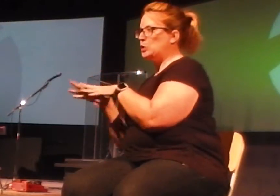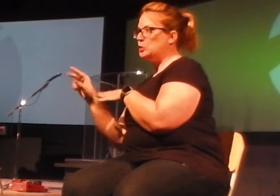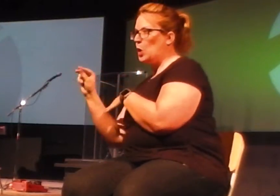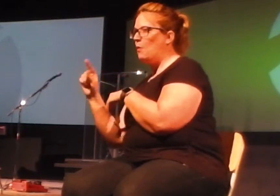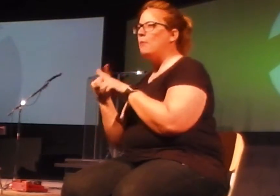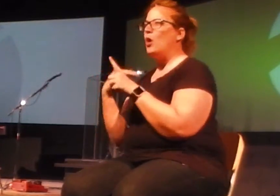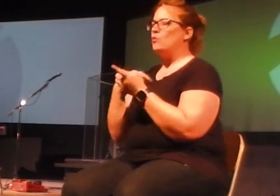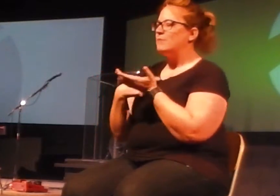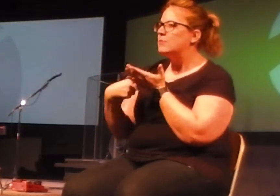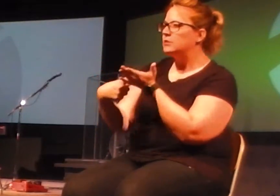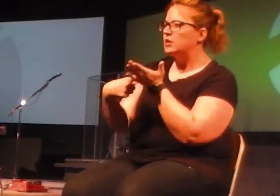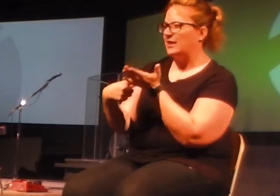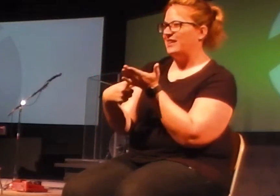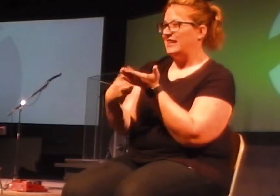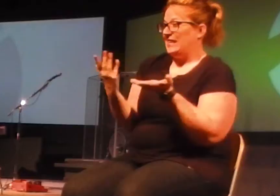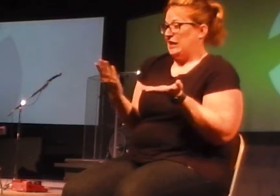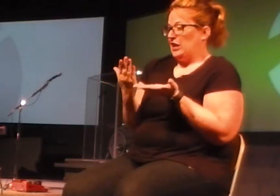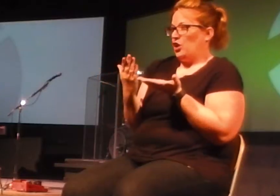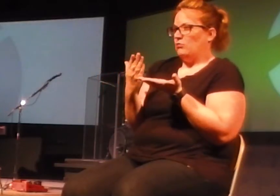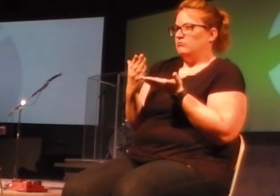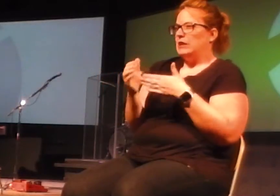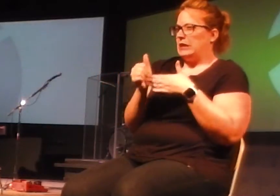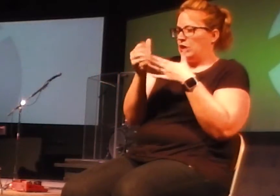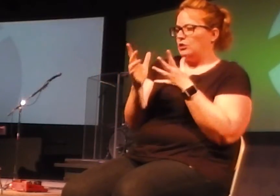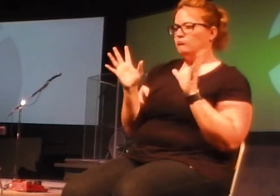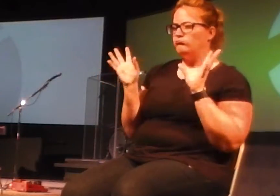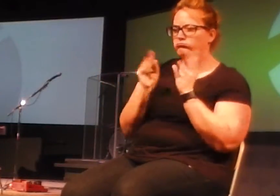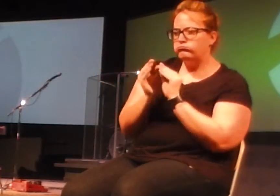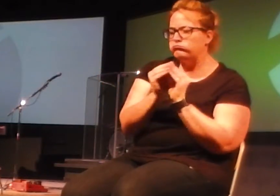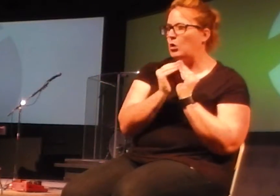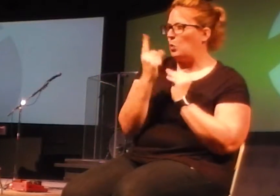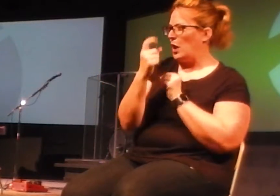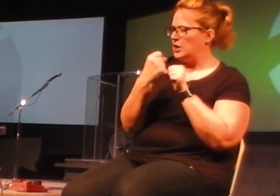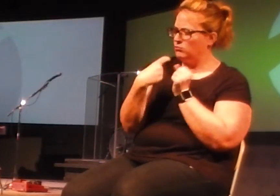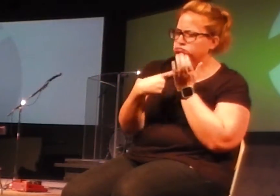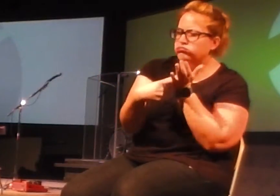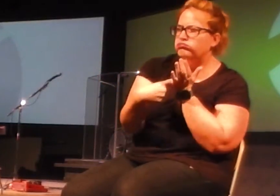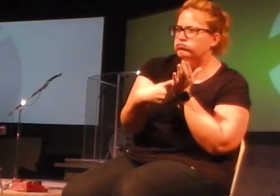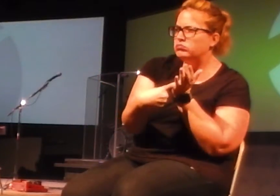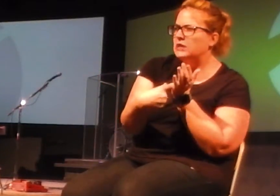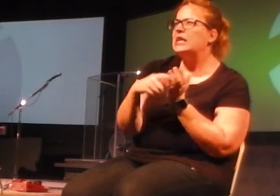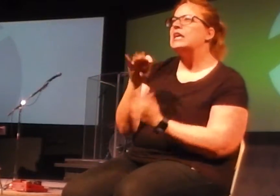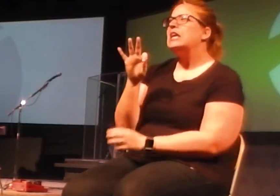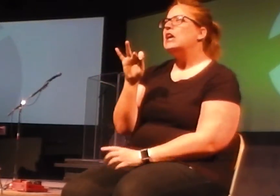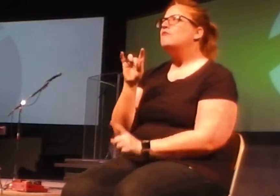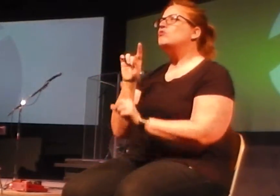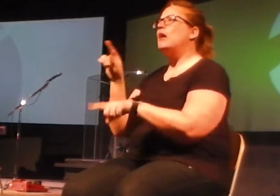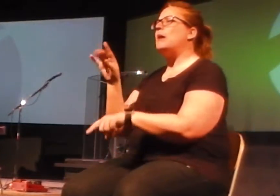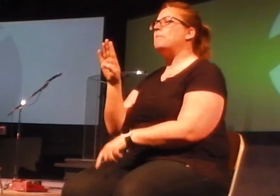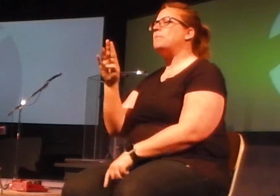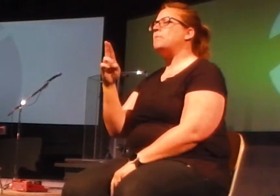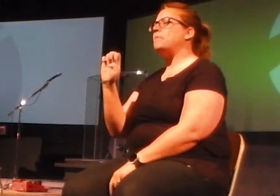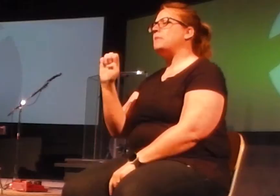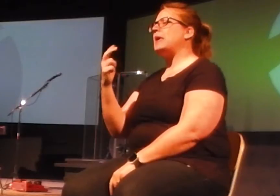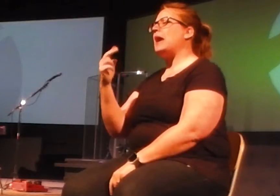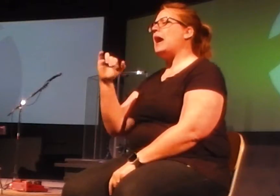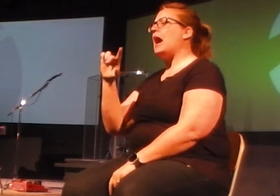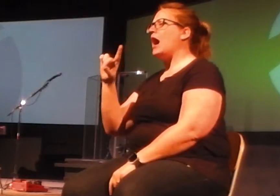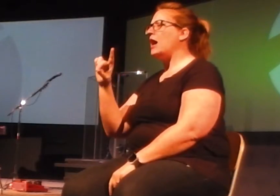the leadership level at Frontline for the last year. If you've been behind the lines, you may have heard of it already, or certain serving groups have